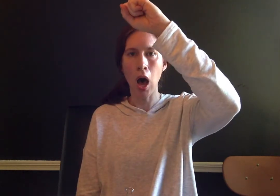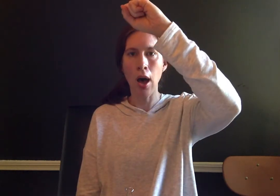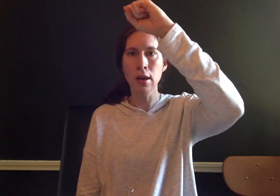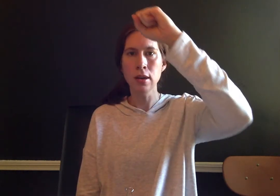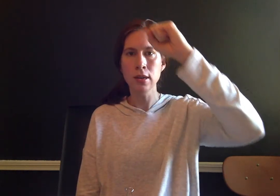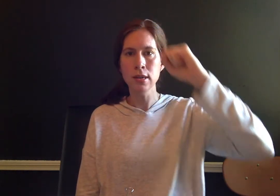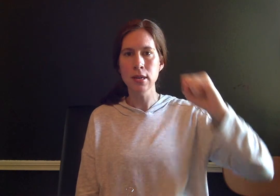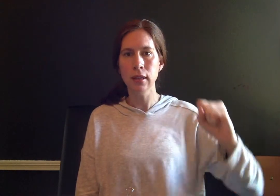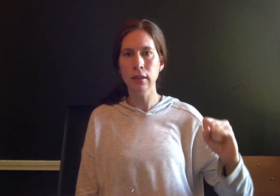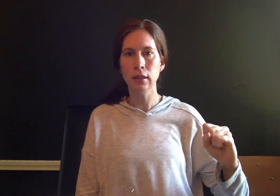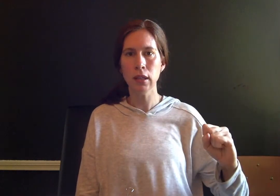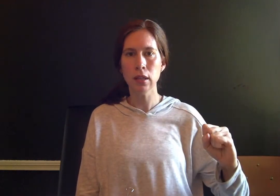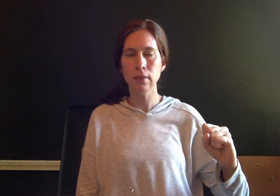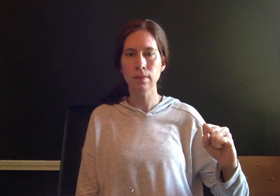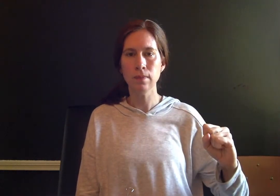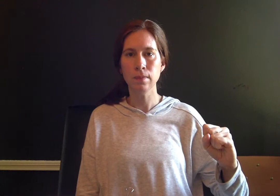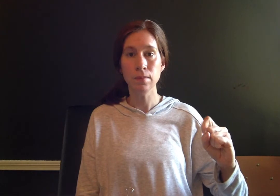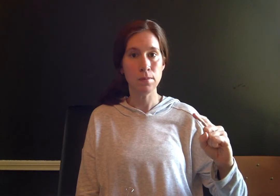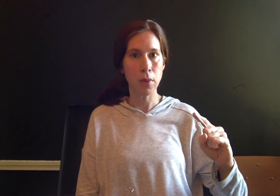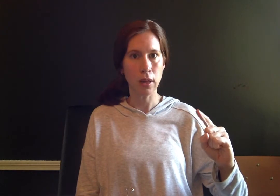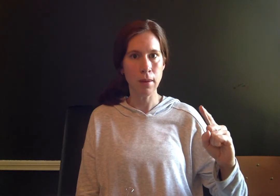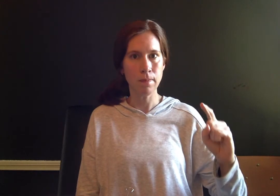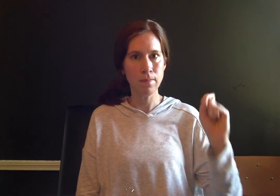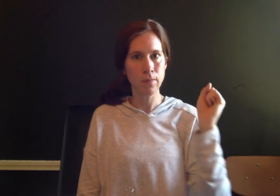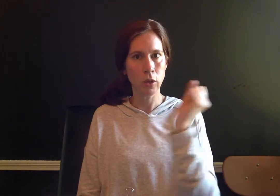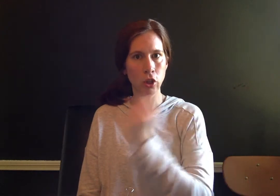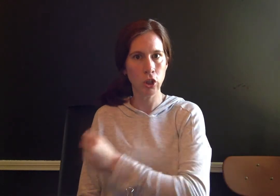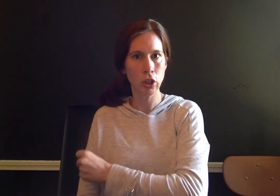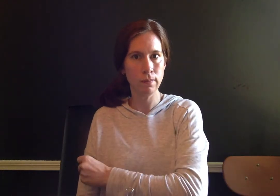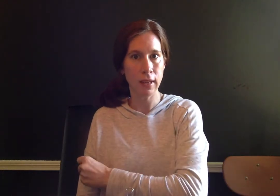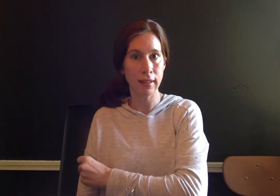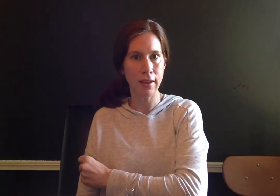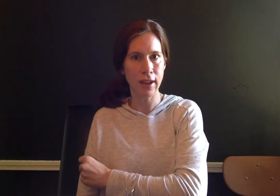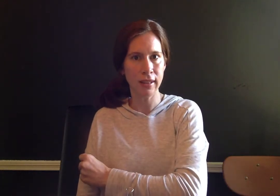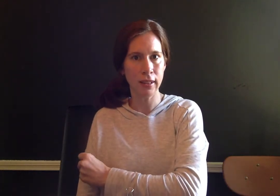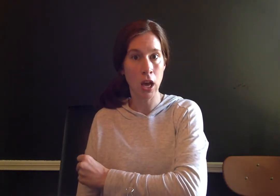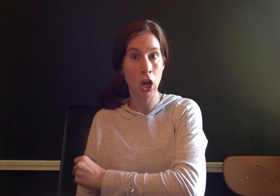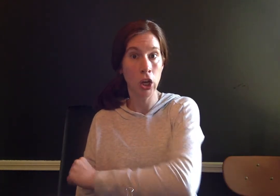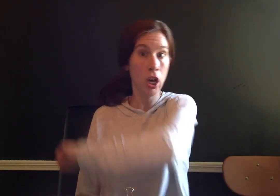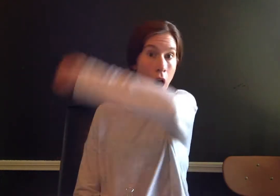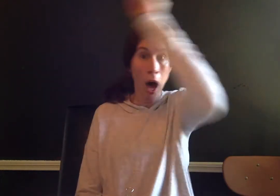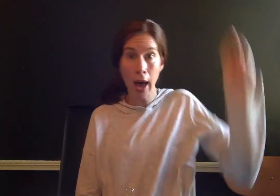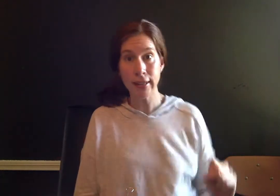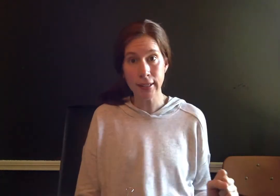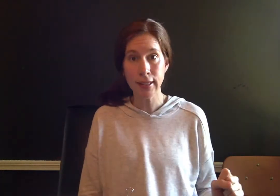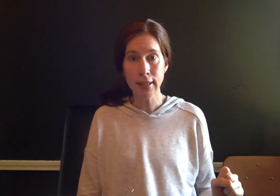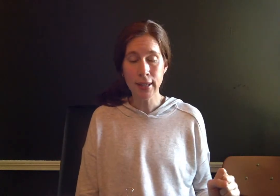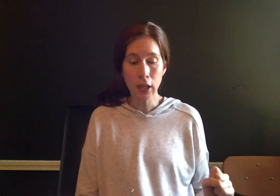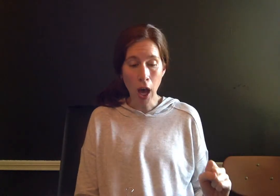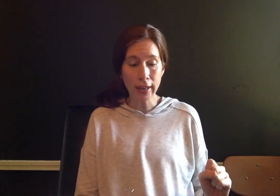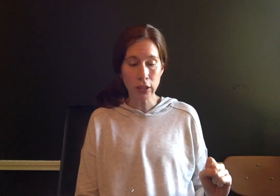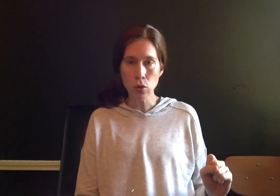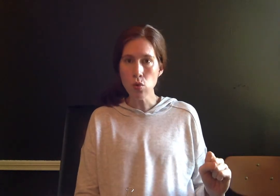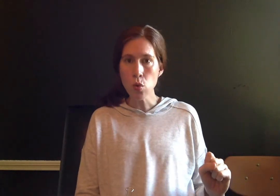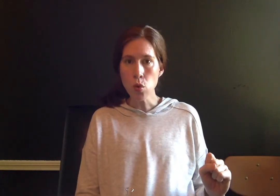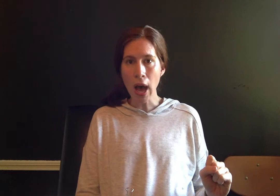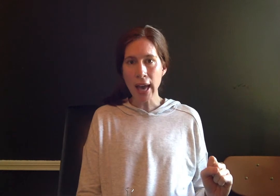P. Buckle up. Let's say it fast. Got. Got. Ooh, I